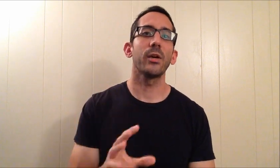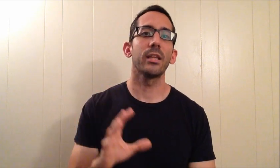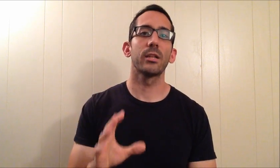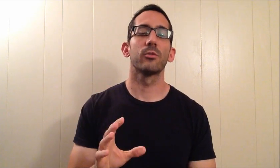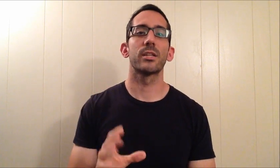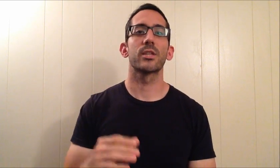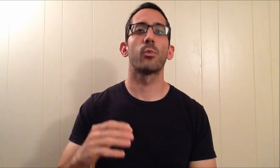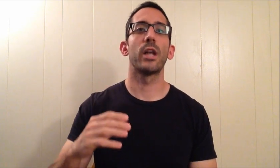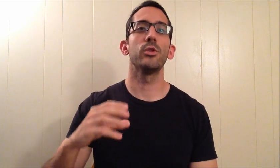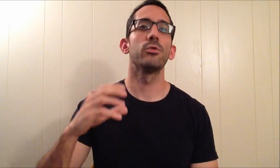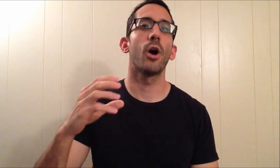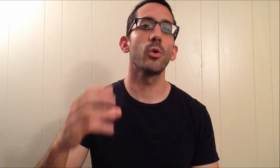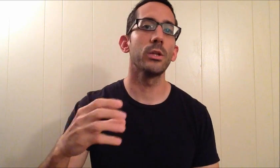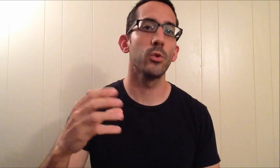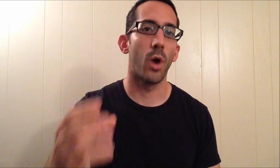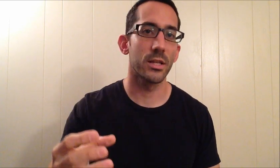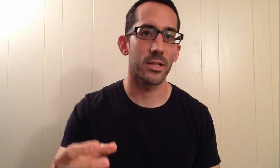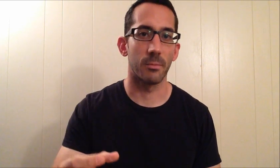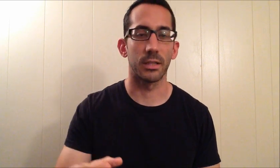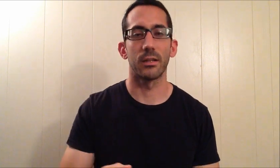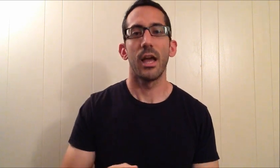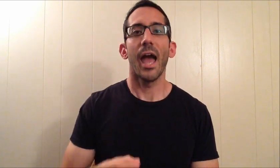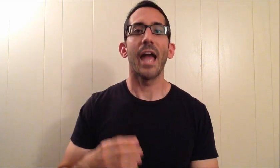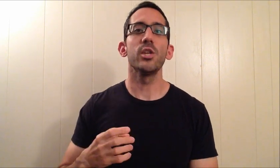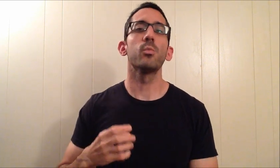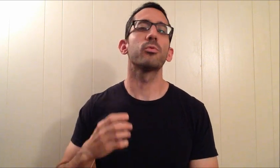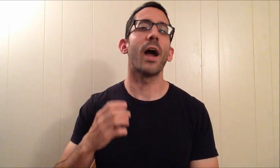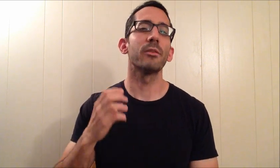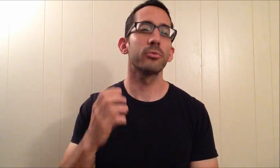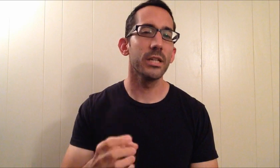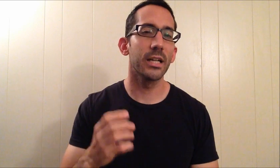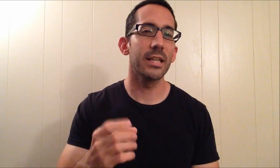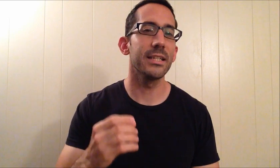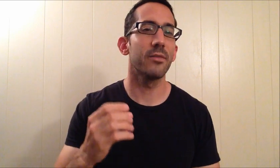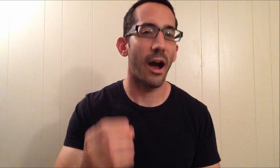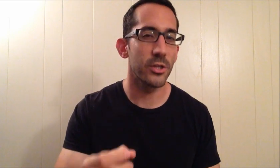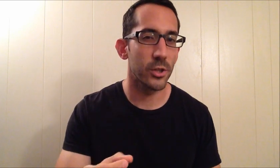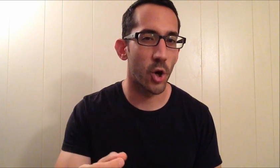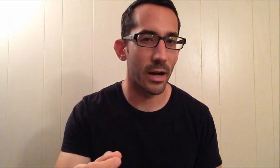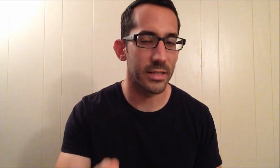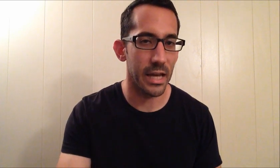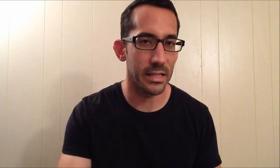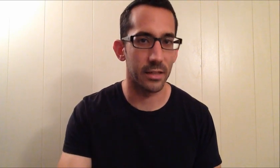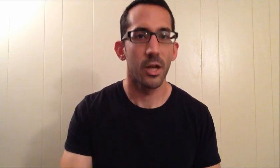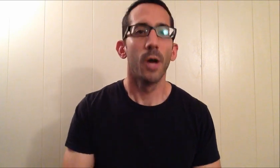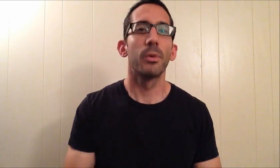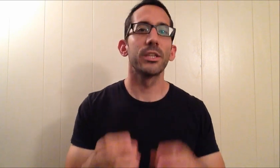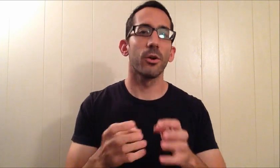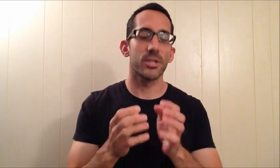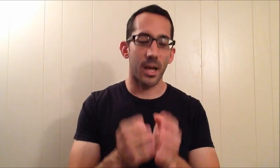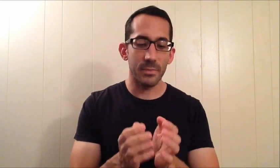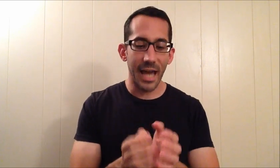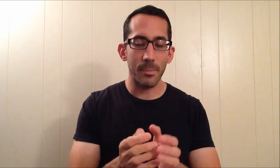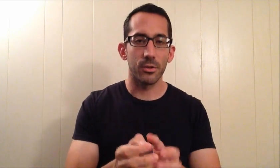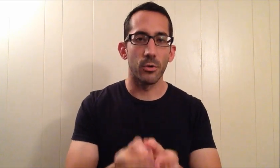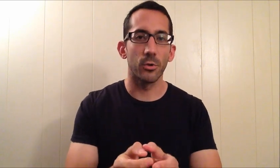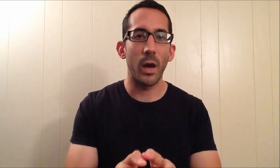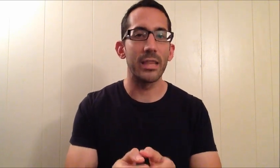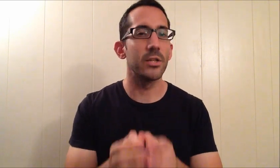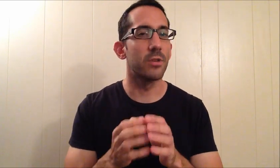calculated risk is when you know that you want something and you have a pretty good idea of how you can go about attaining it, but there are some gaps along the way that